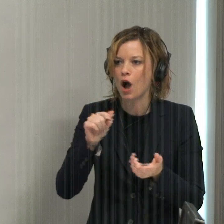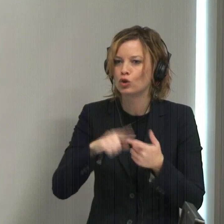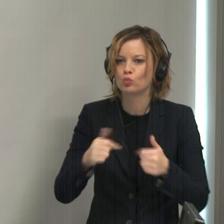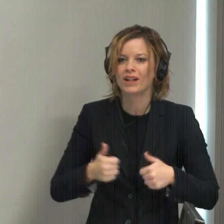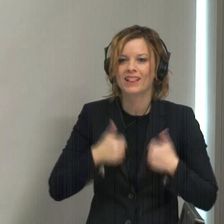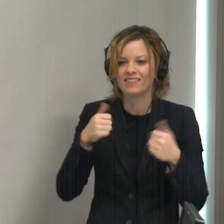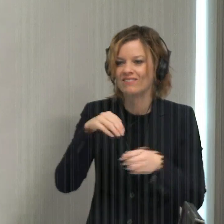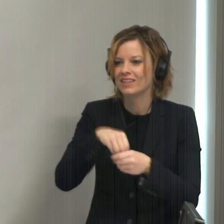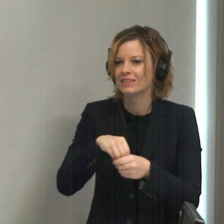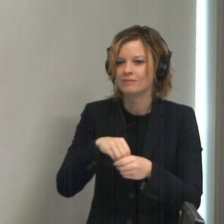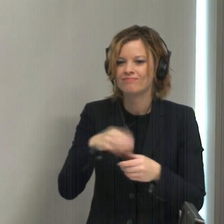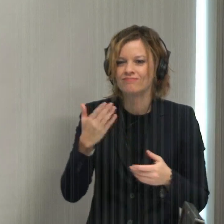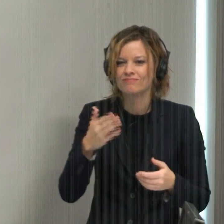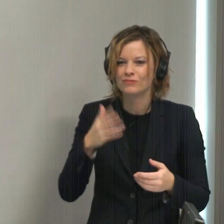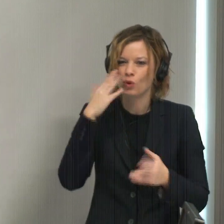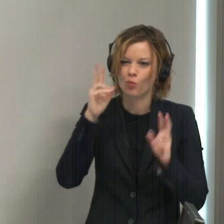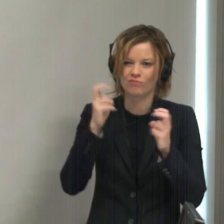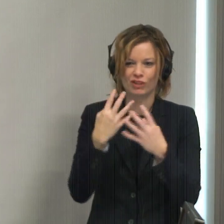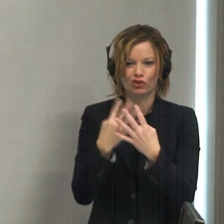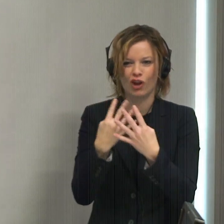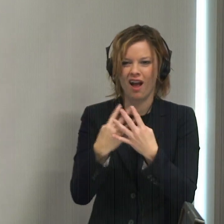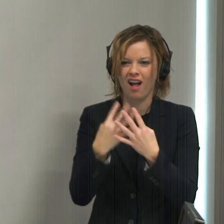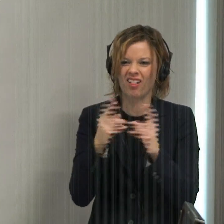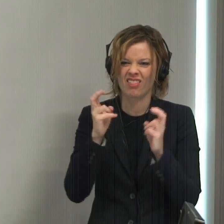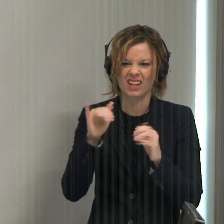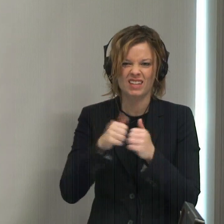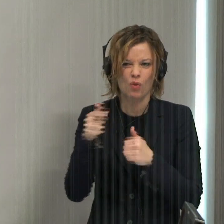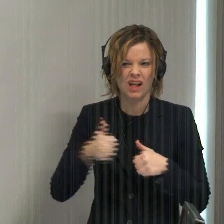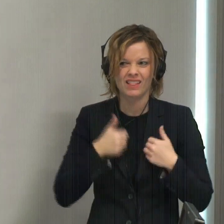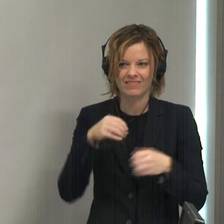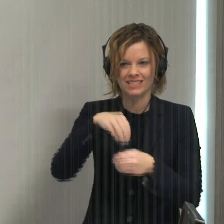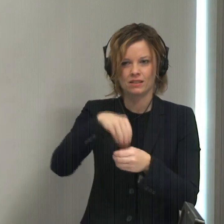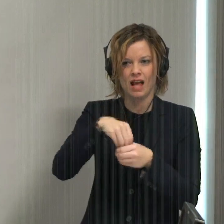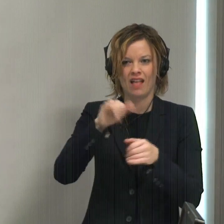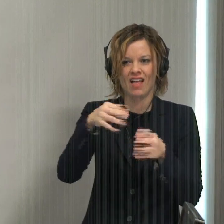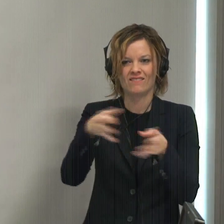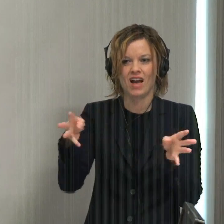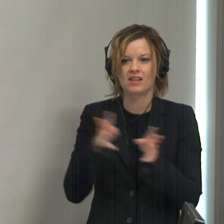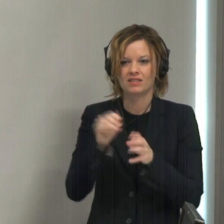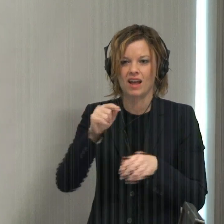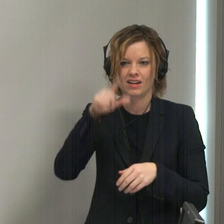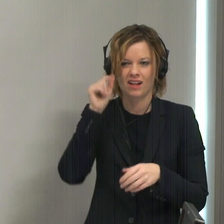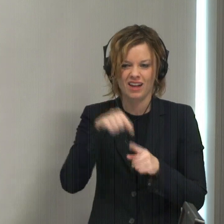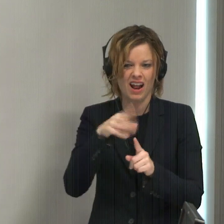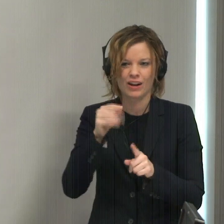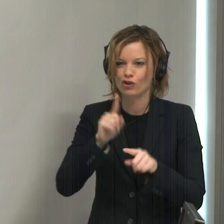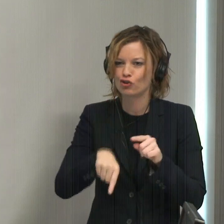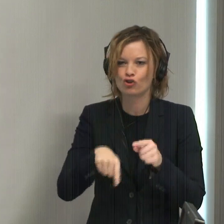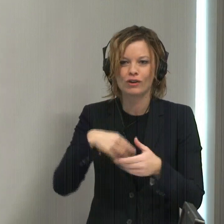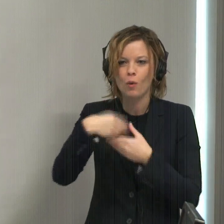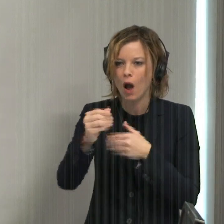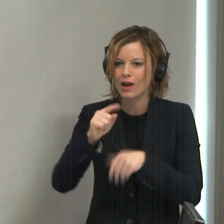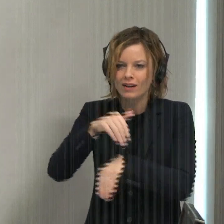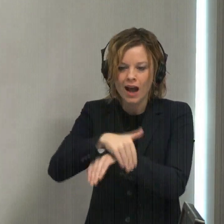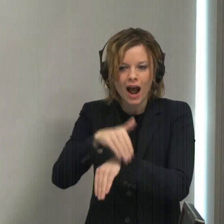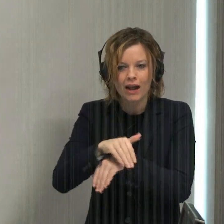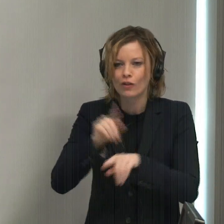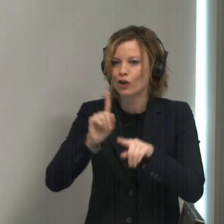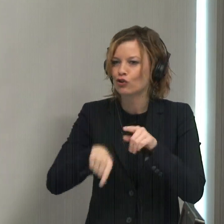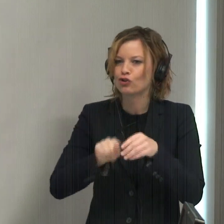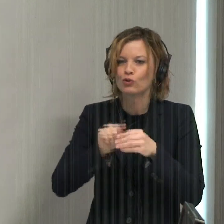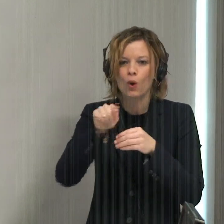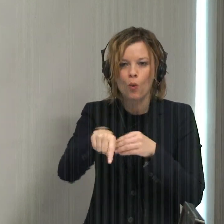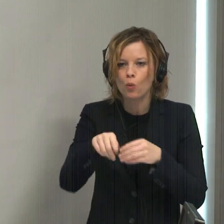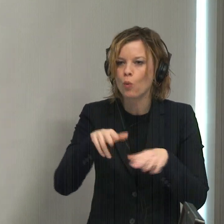living in a kind of jail. That's how they lived. They lived inside the fence. And they couldn't come out at night, and they couldn't go